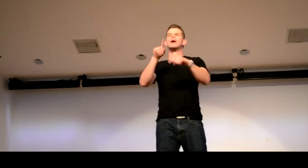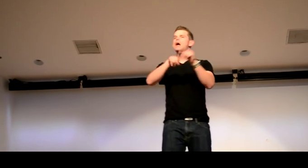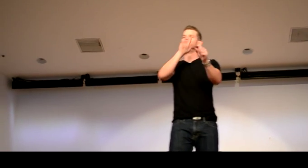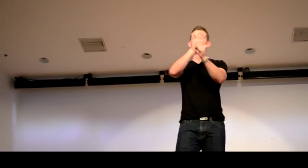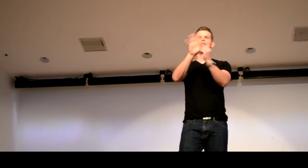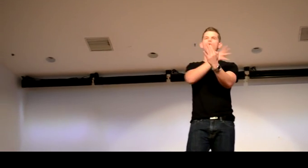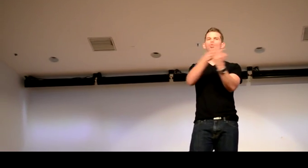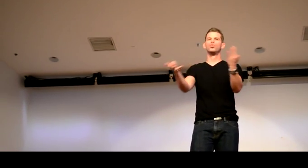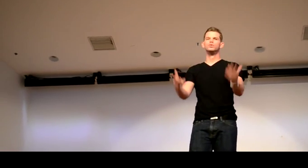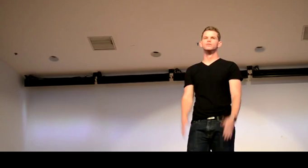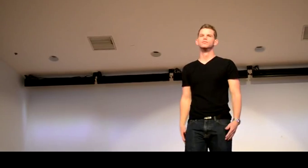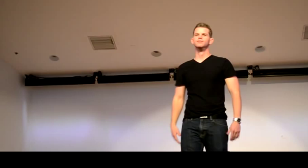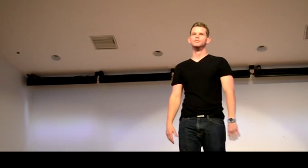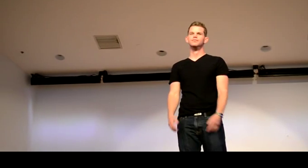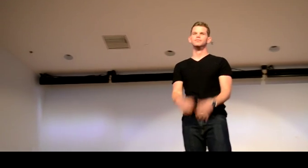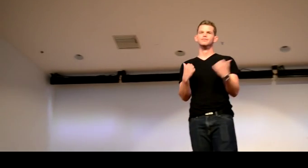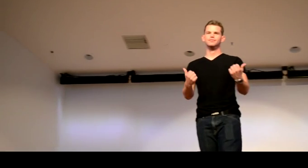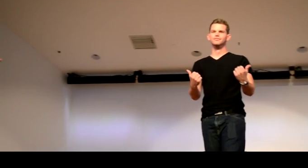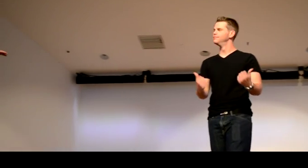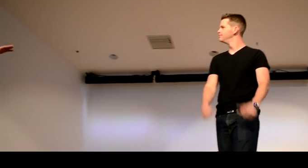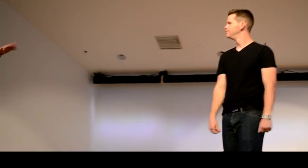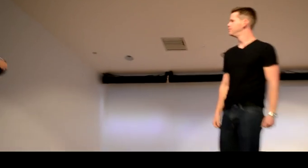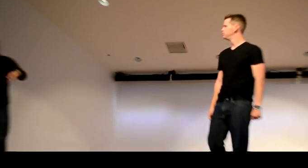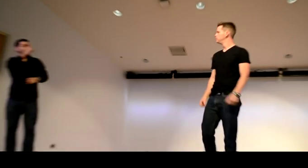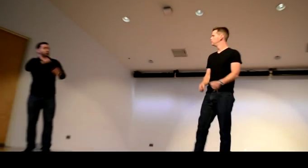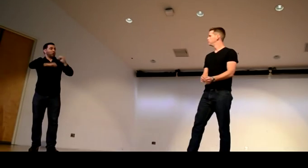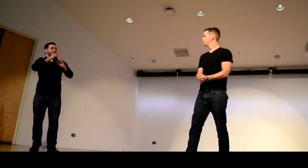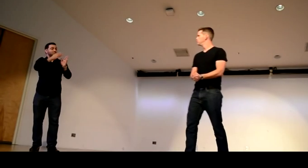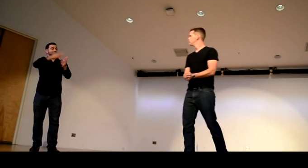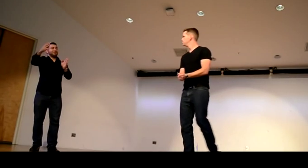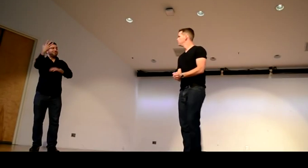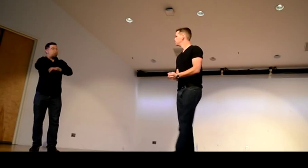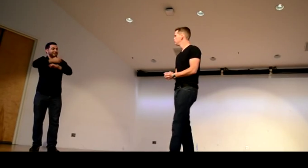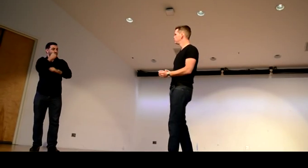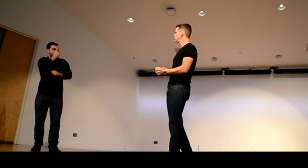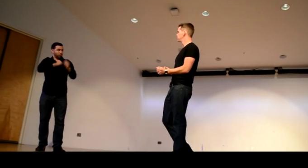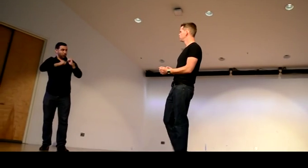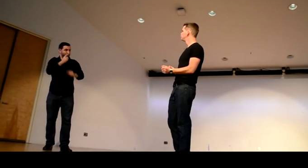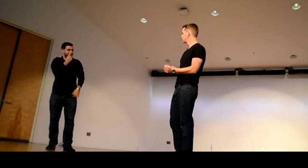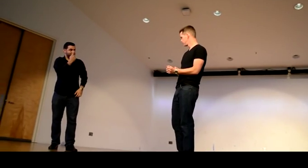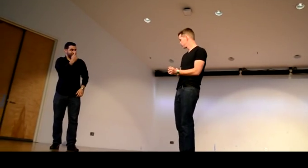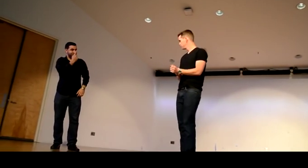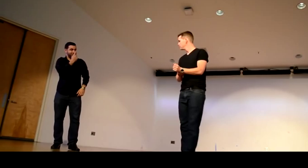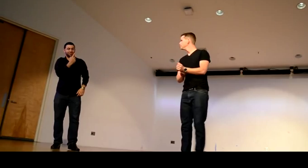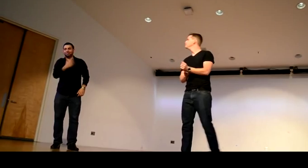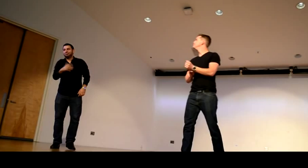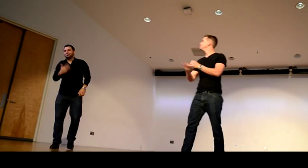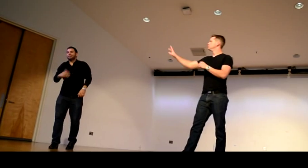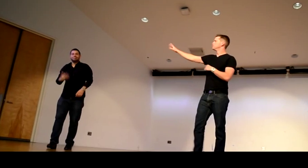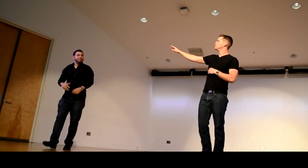really, the time varies. It's not a set schedule. Okay. Now, for one show, does it take five days for one show? It does.